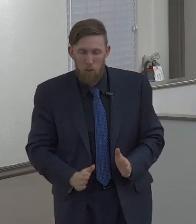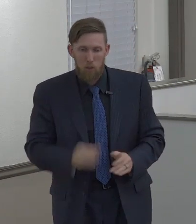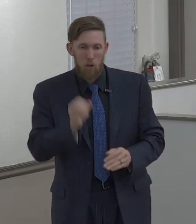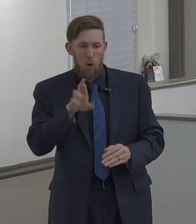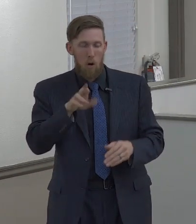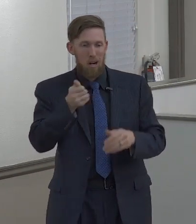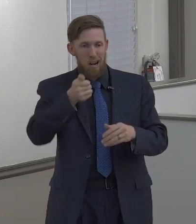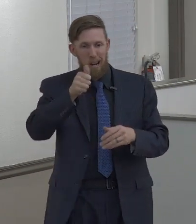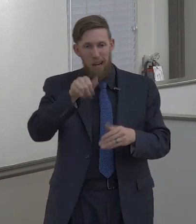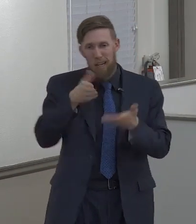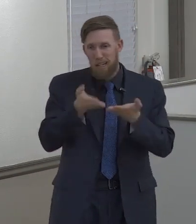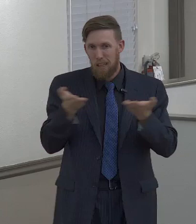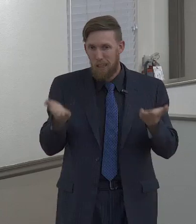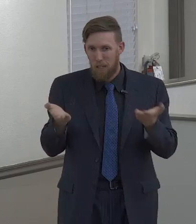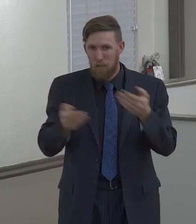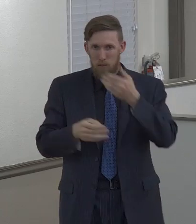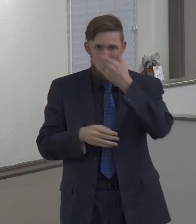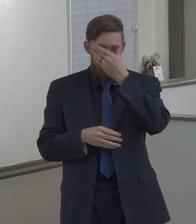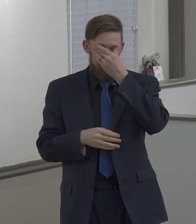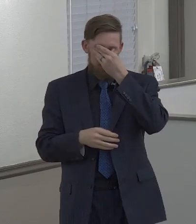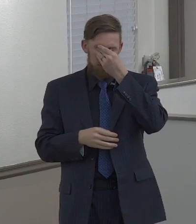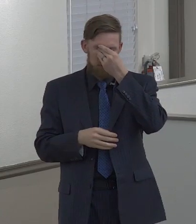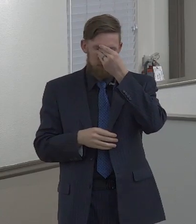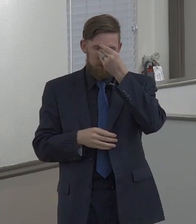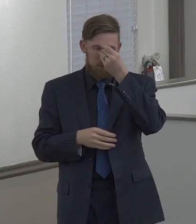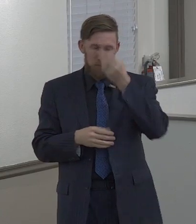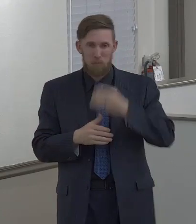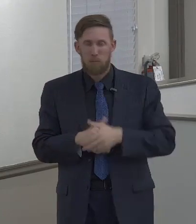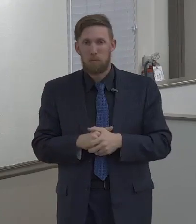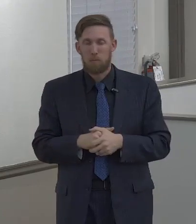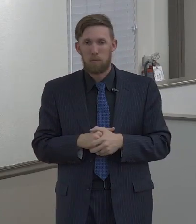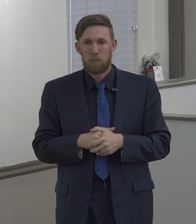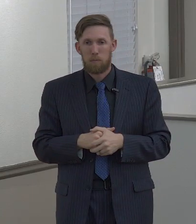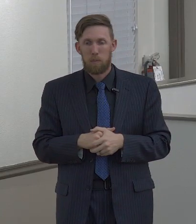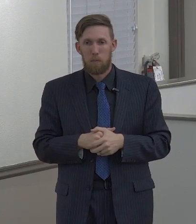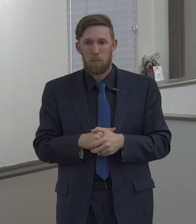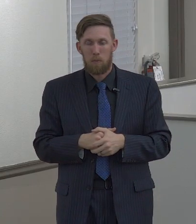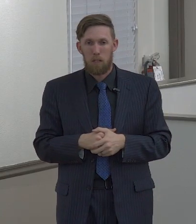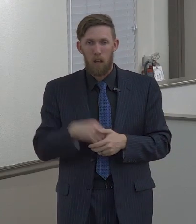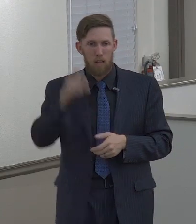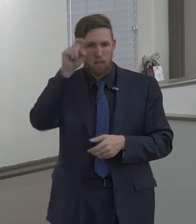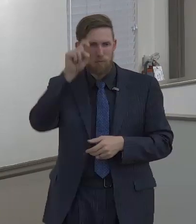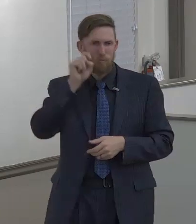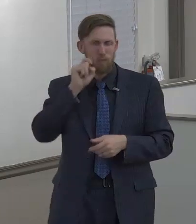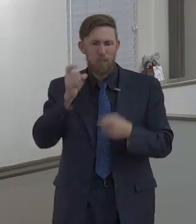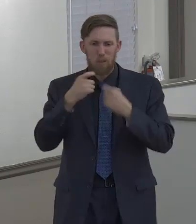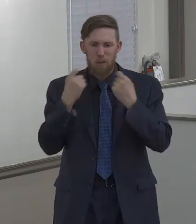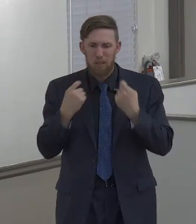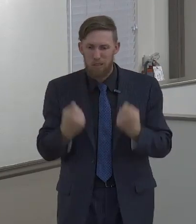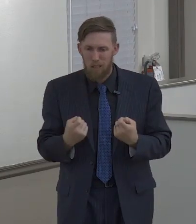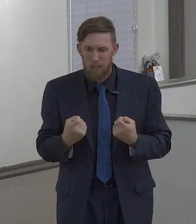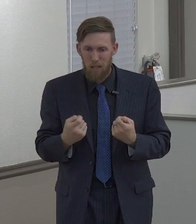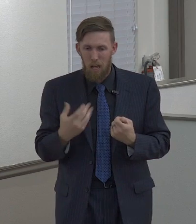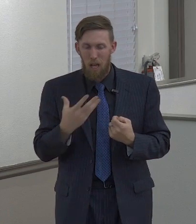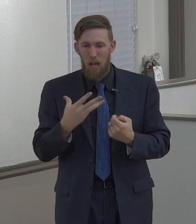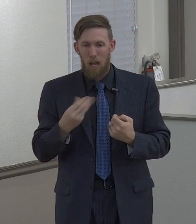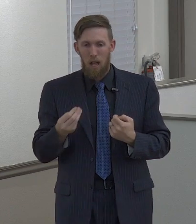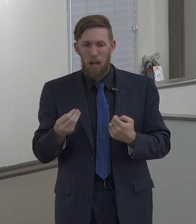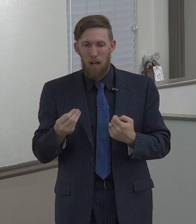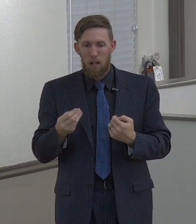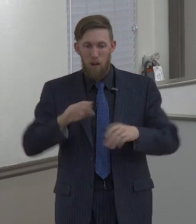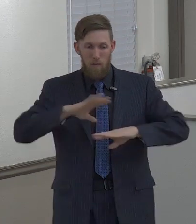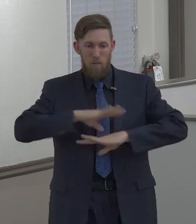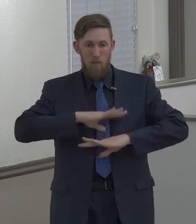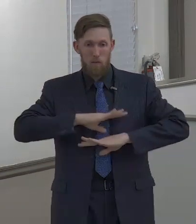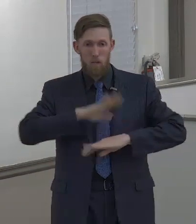have a nation that is in trouble. Understand fornication, again, the